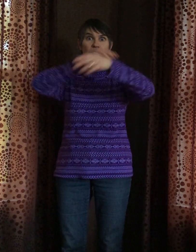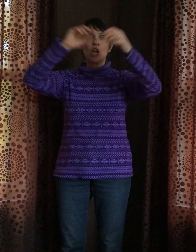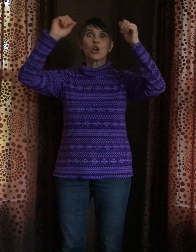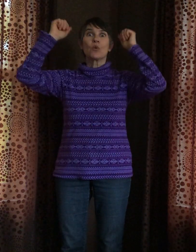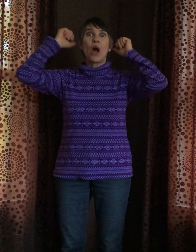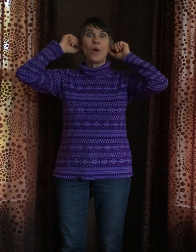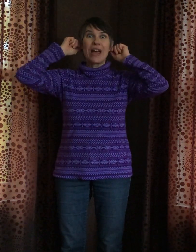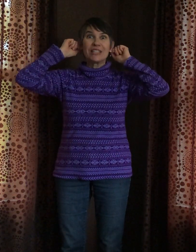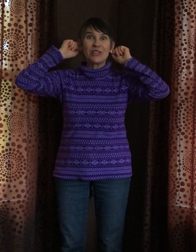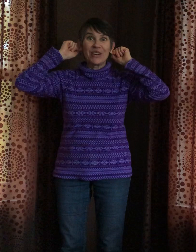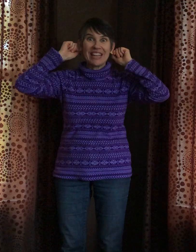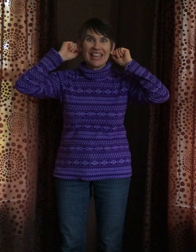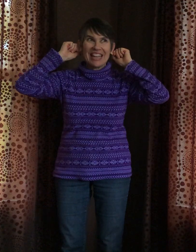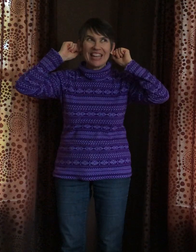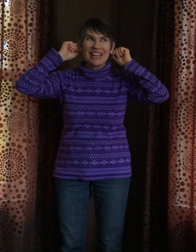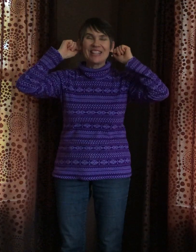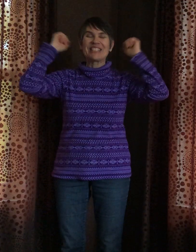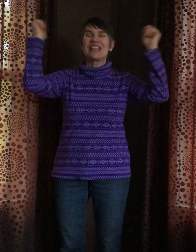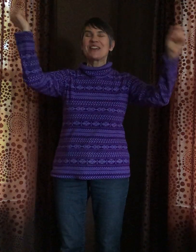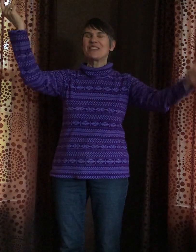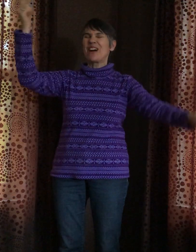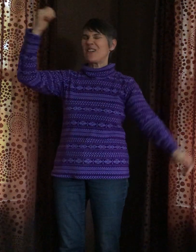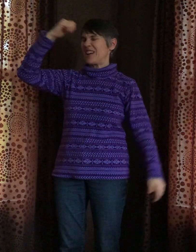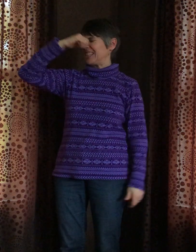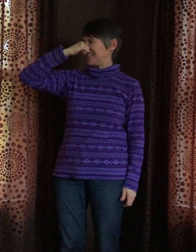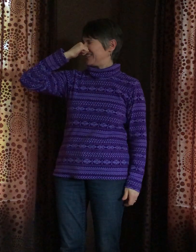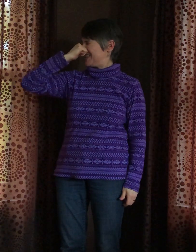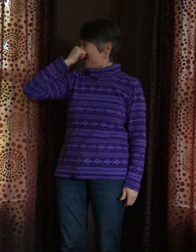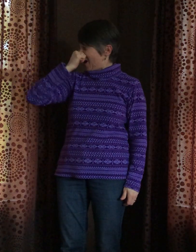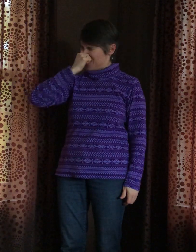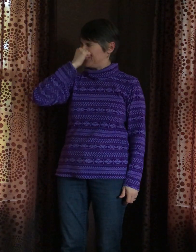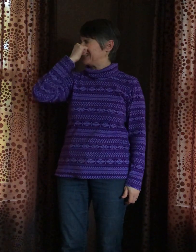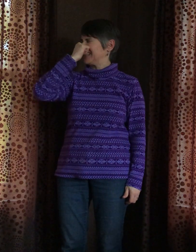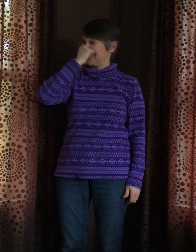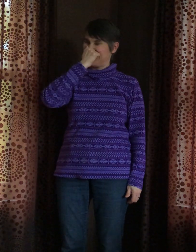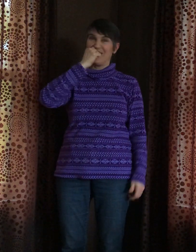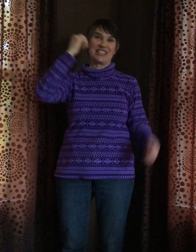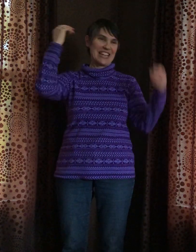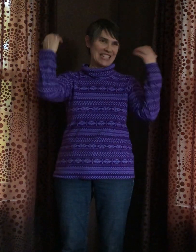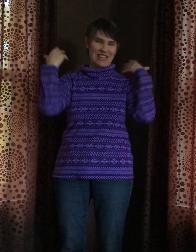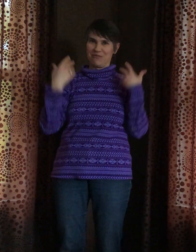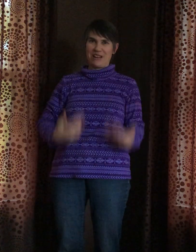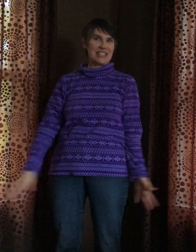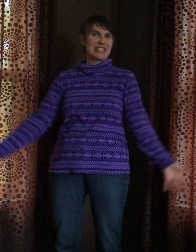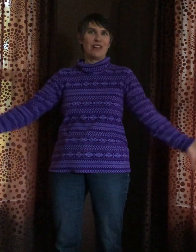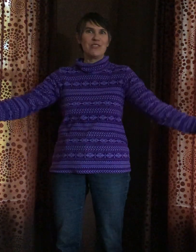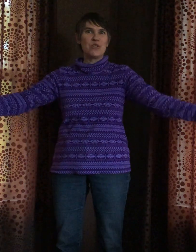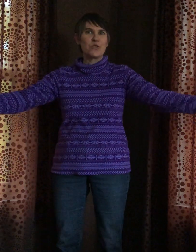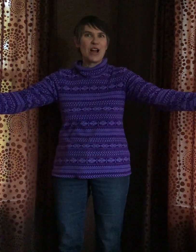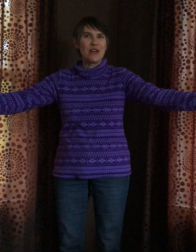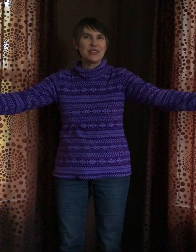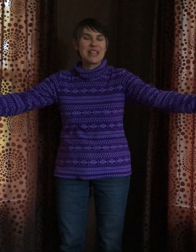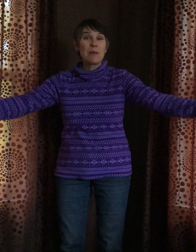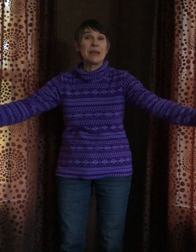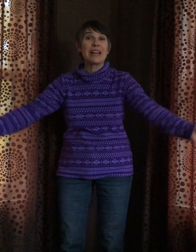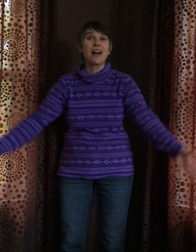grow as your ears grow as your nose grows as the rest of you grows because